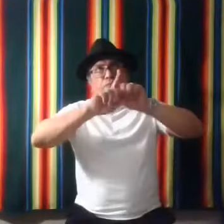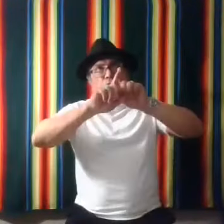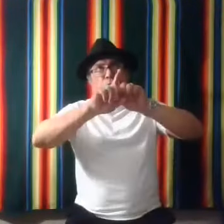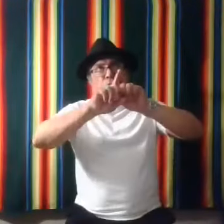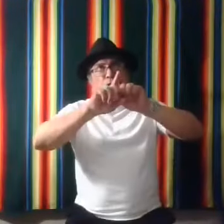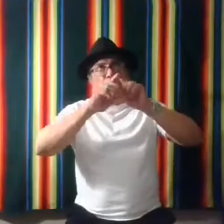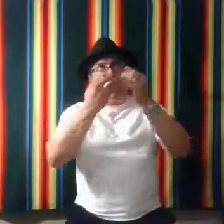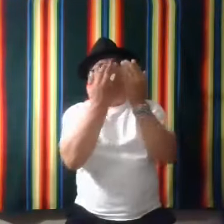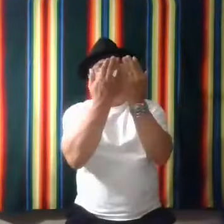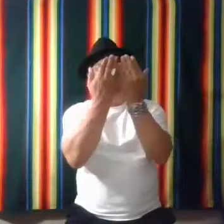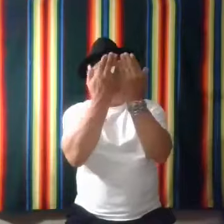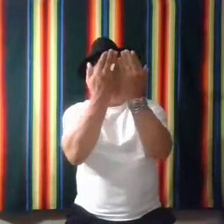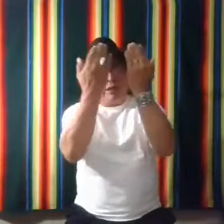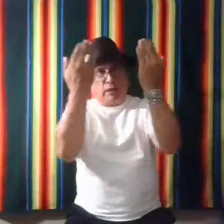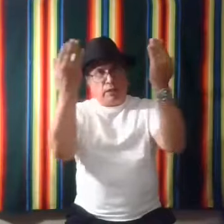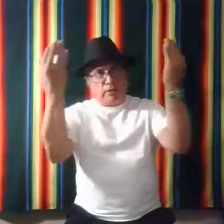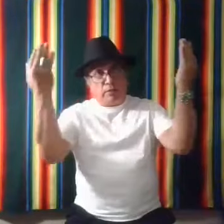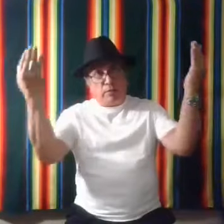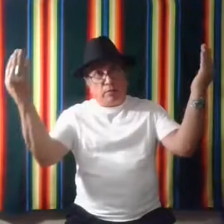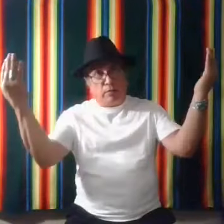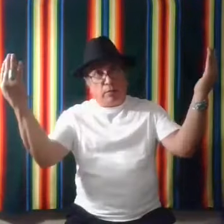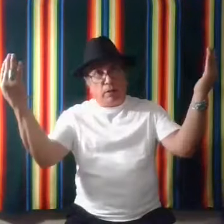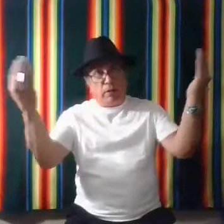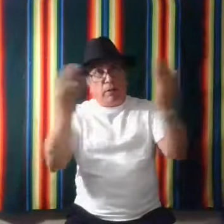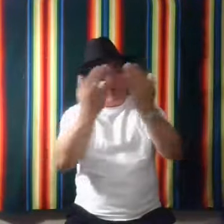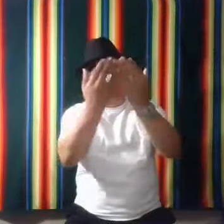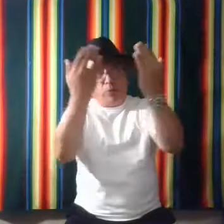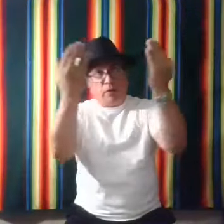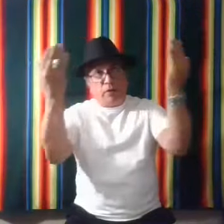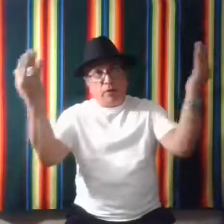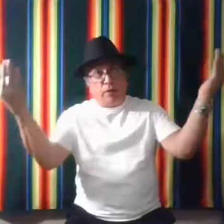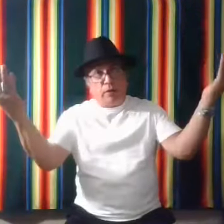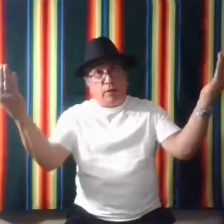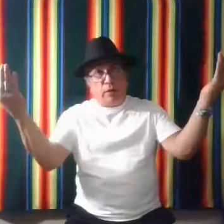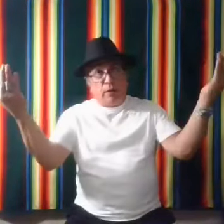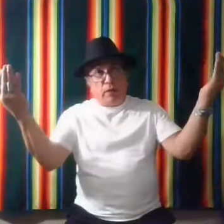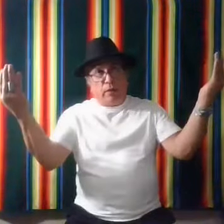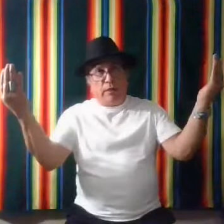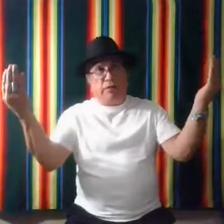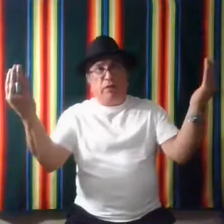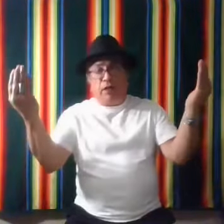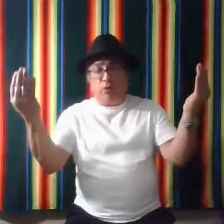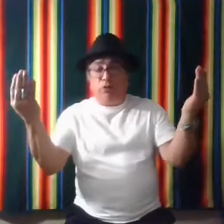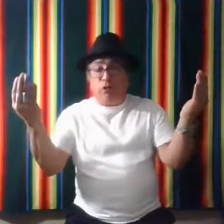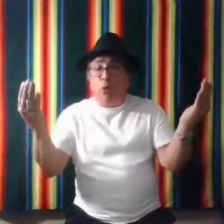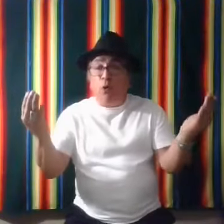uh, you can do it like this. That's open. Let's say it was a door.